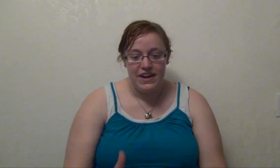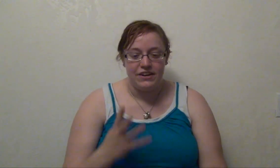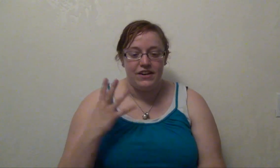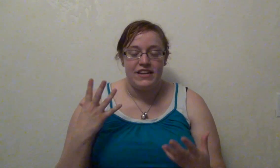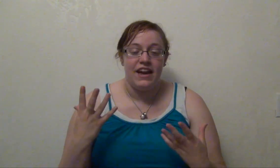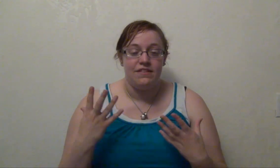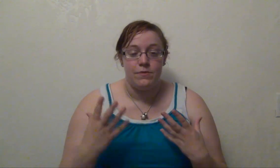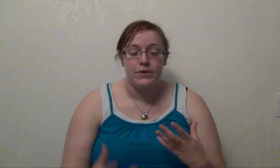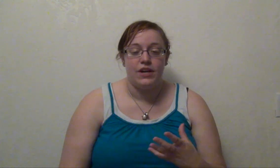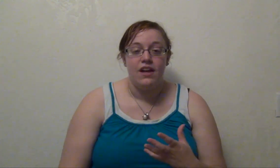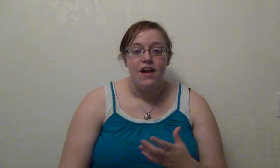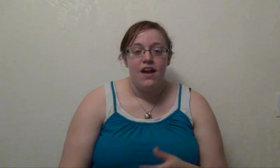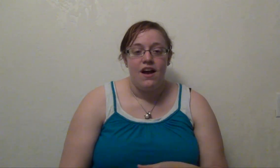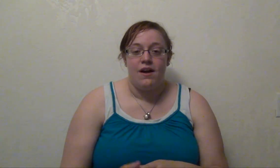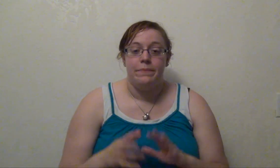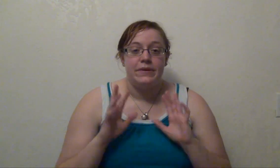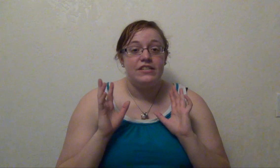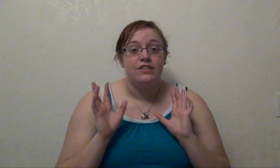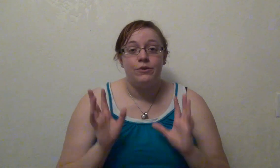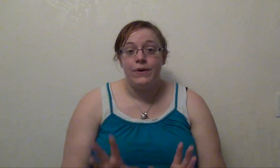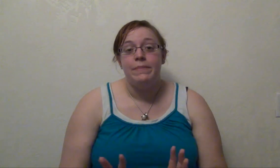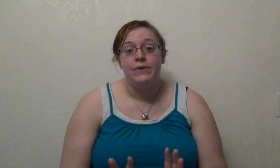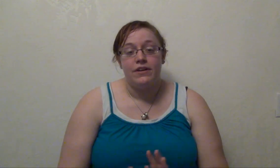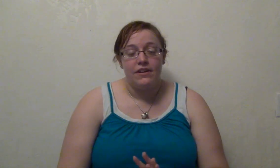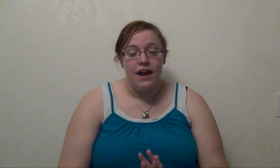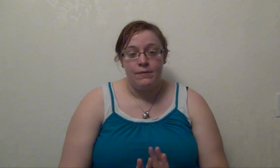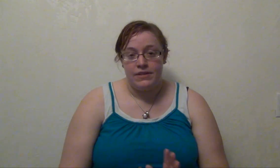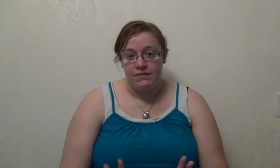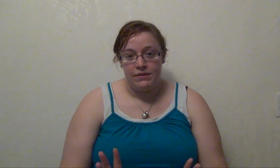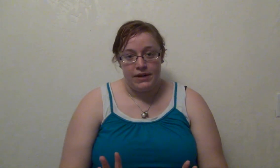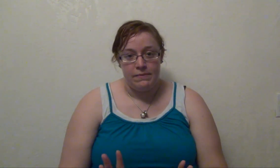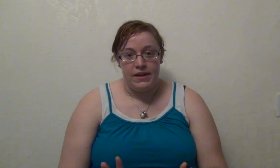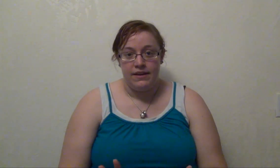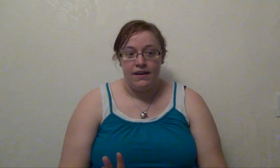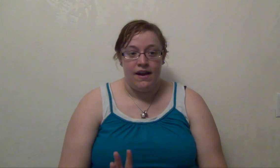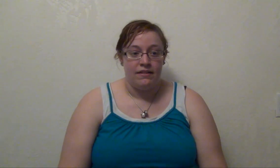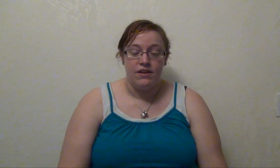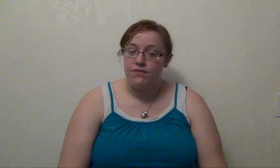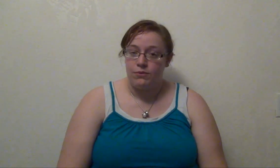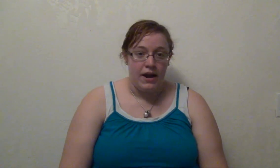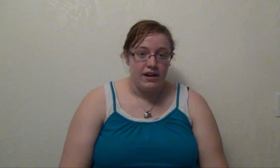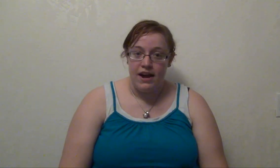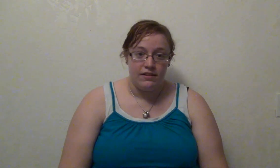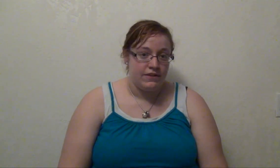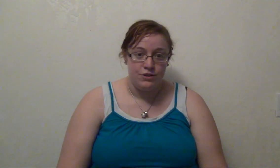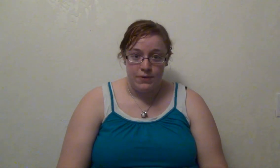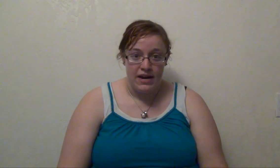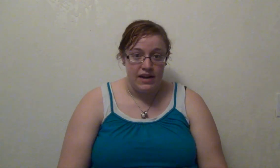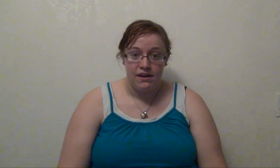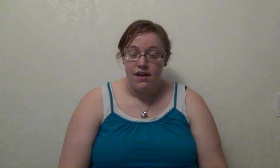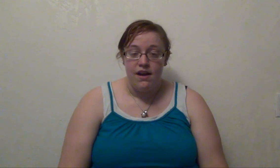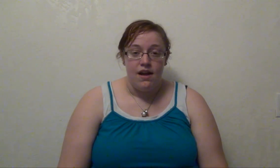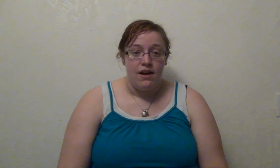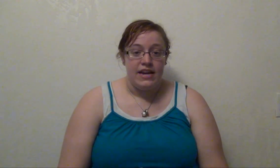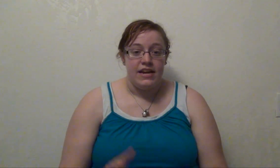hangar at the end of the book, but it's a great book. I would definitely recommend it. I love the ride. I love his writing. He